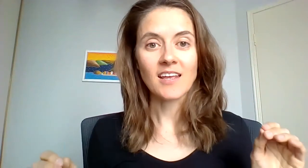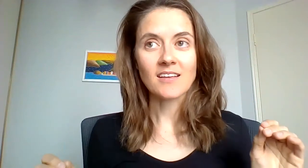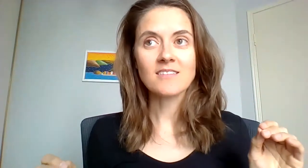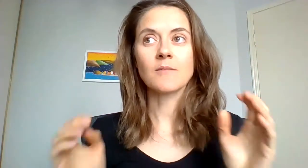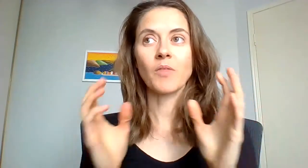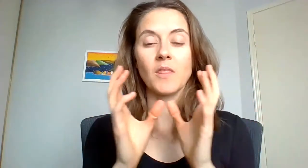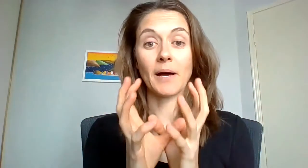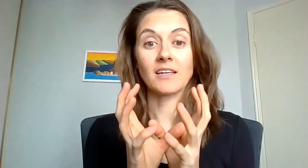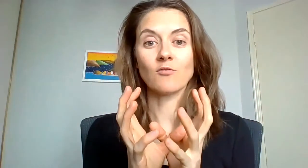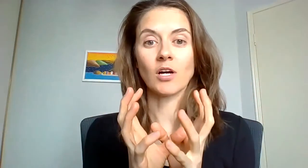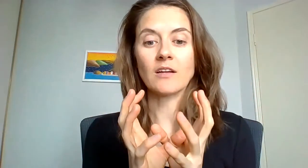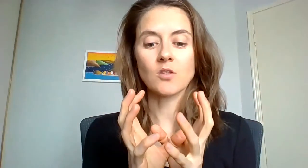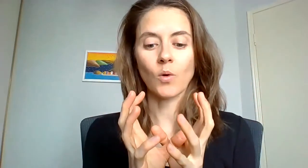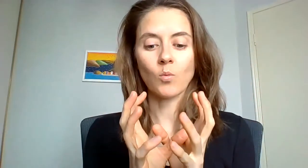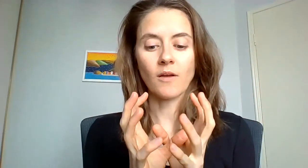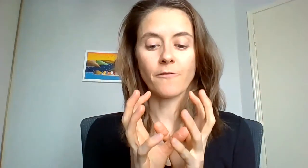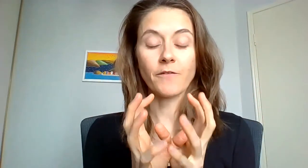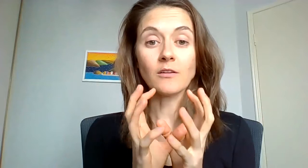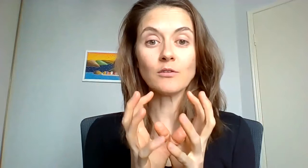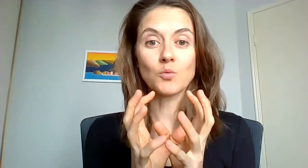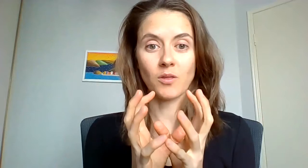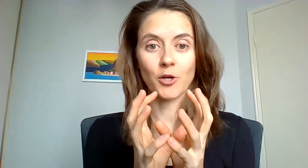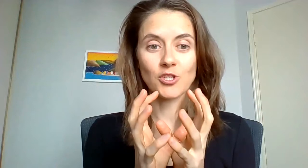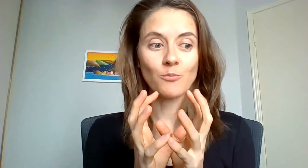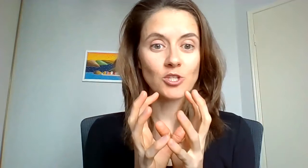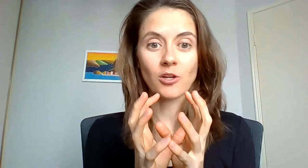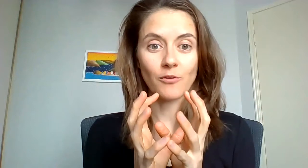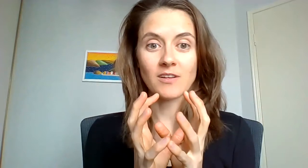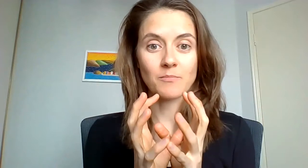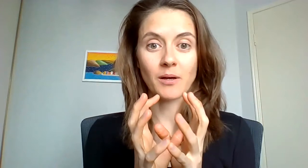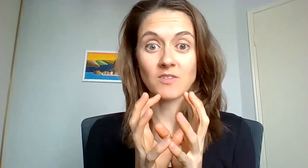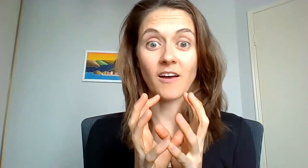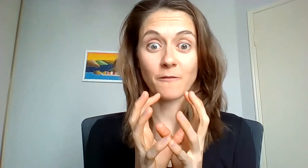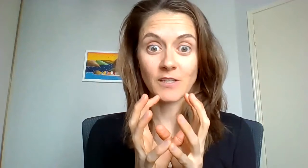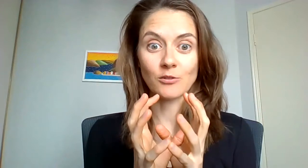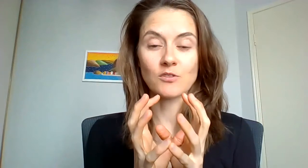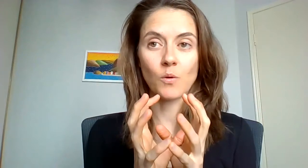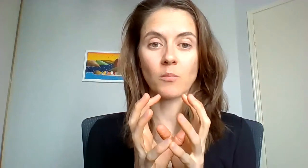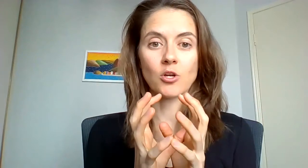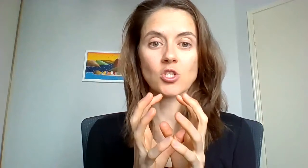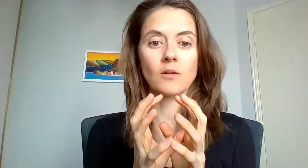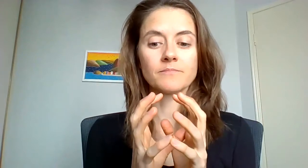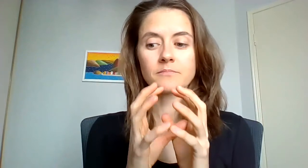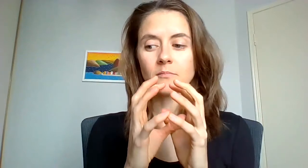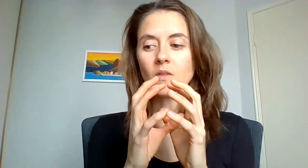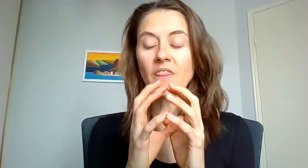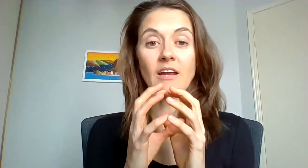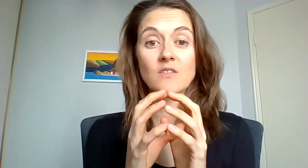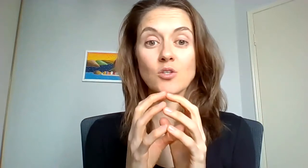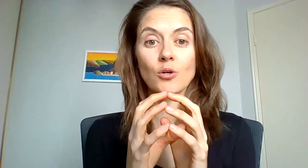is the bucket right, so when we are filled with emotion which a lot of us mums are filled with emotion there is no